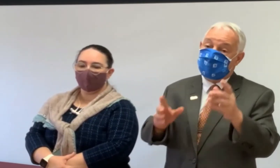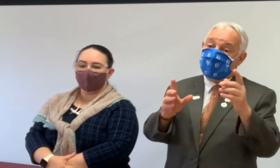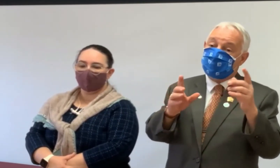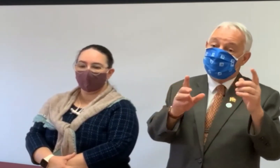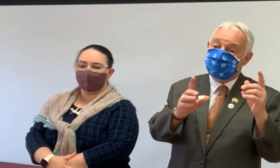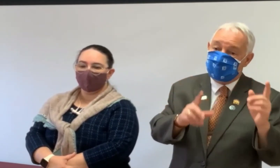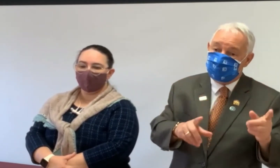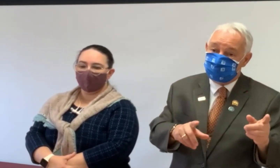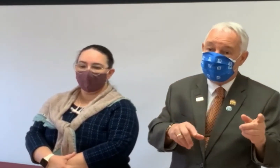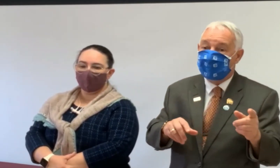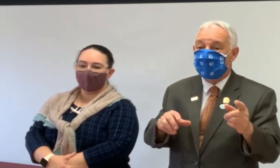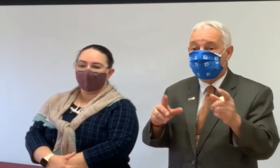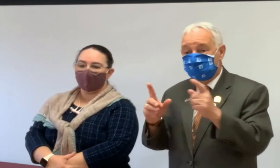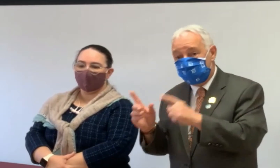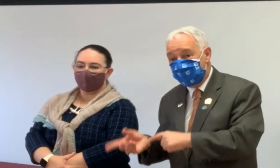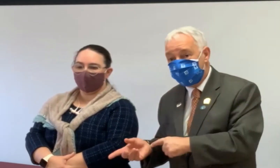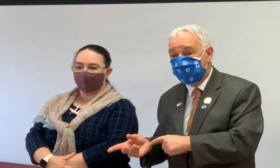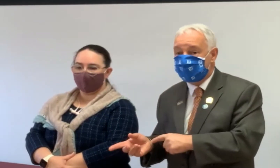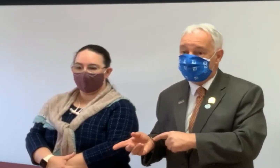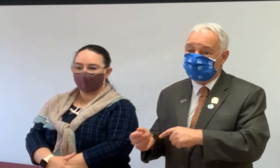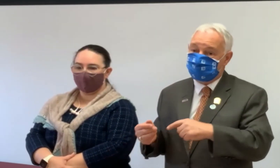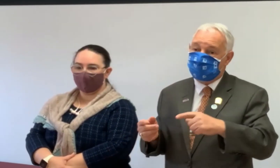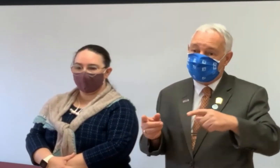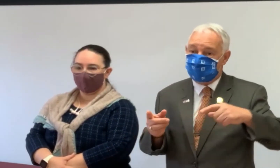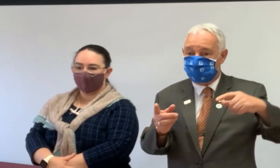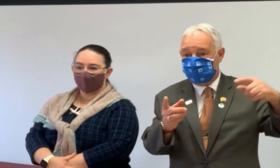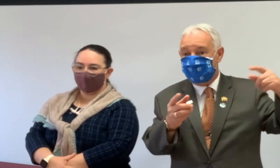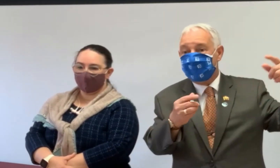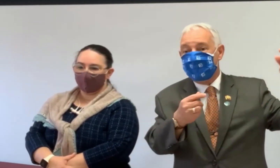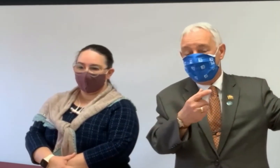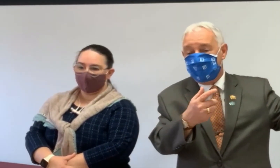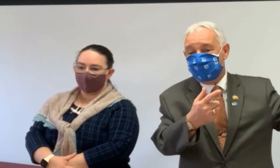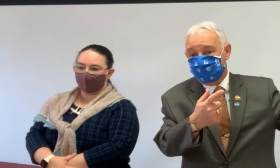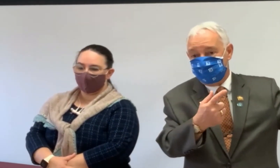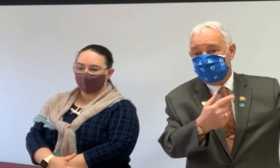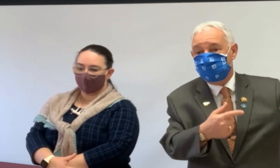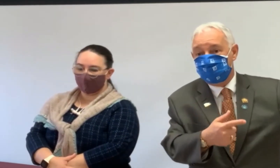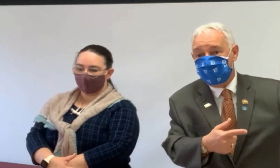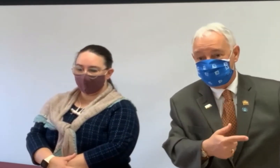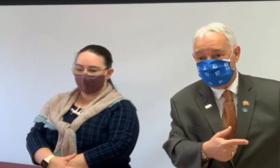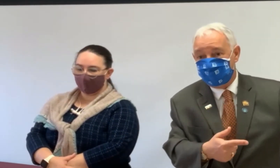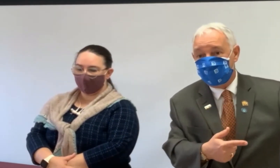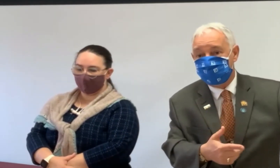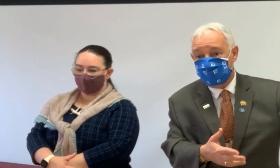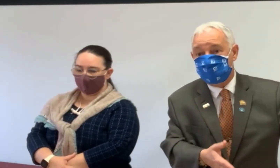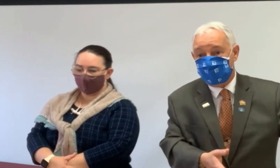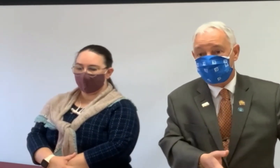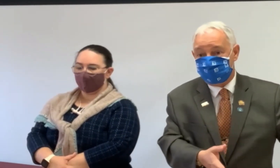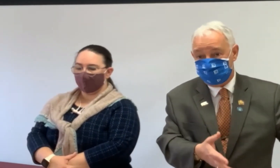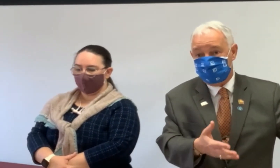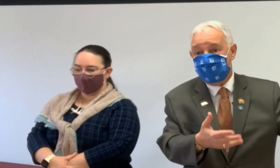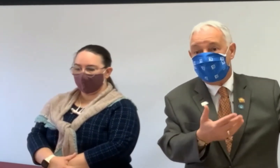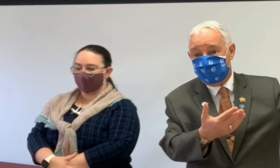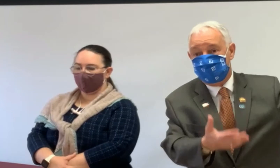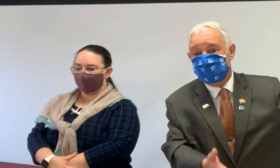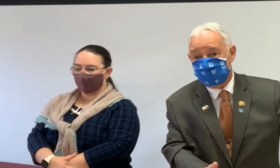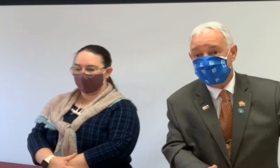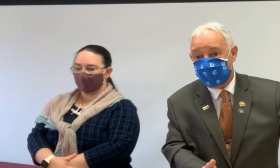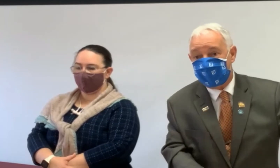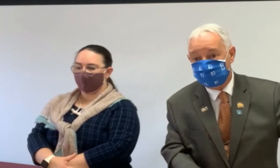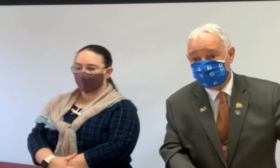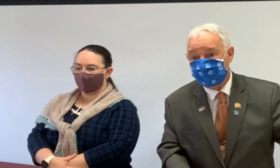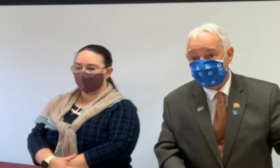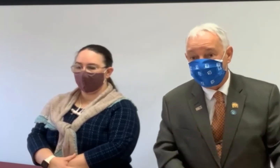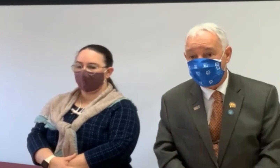Now you can't live full-time in the in-law suite because then the reverse mortgage is going to come due because you're not going to be